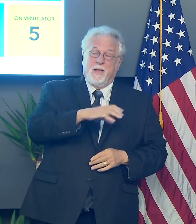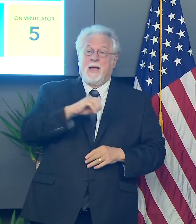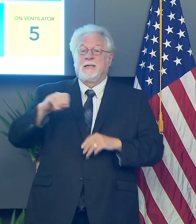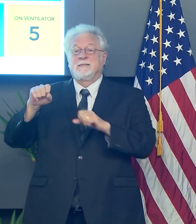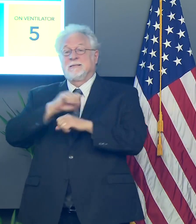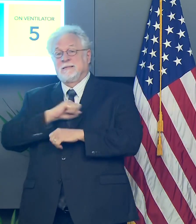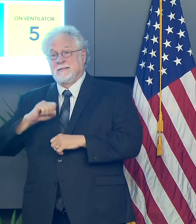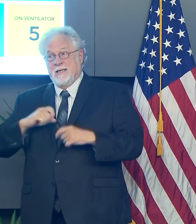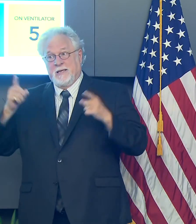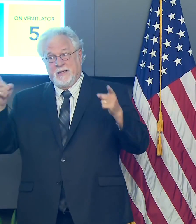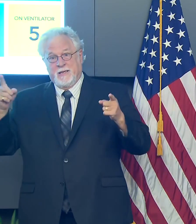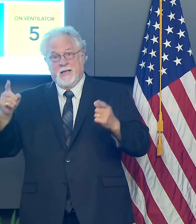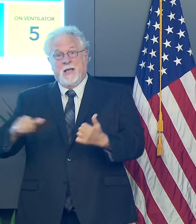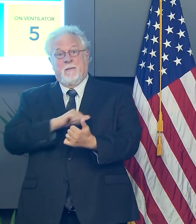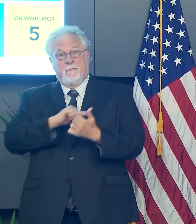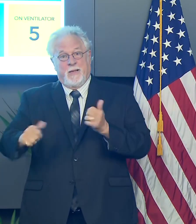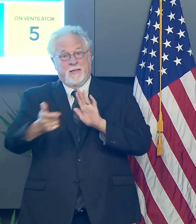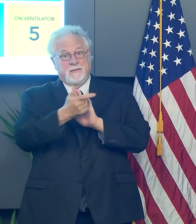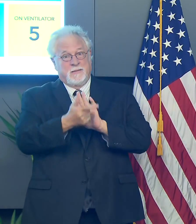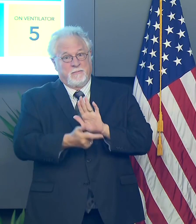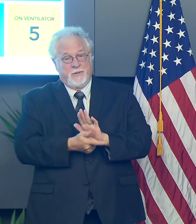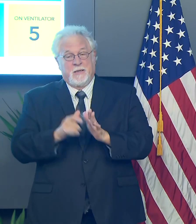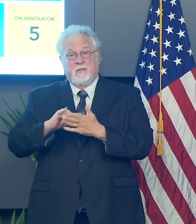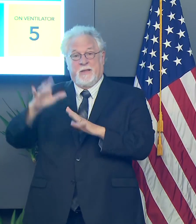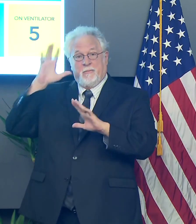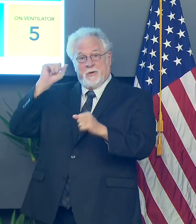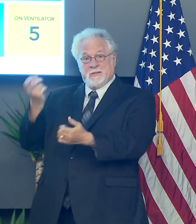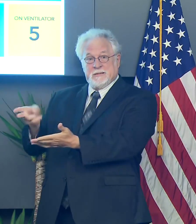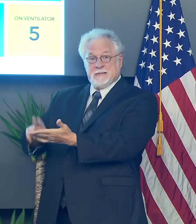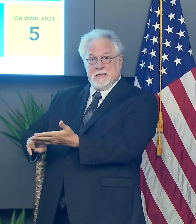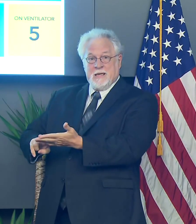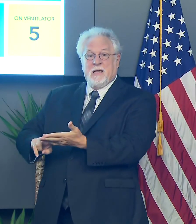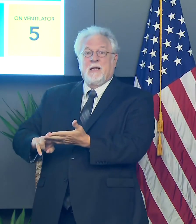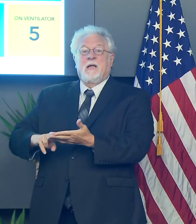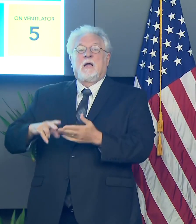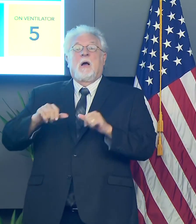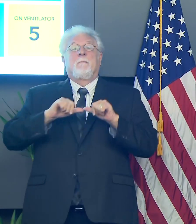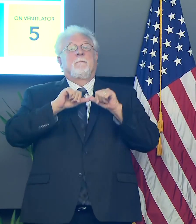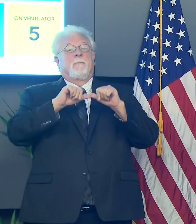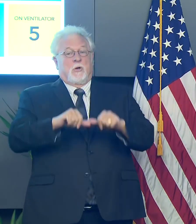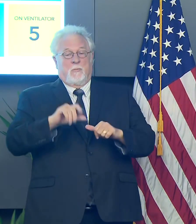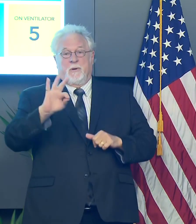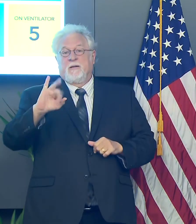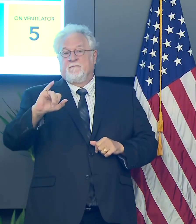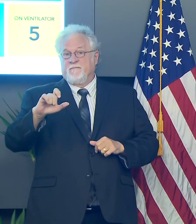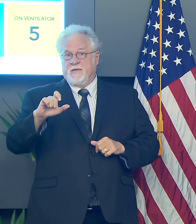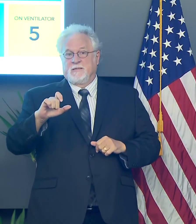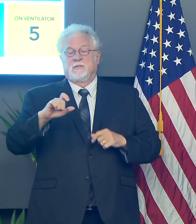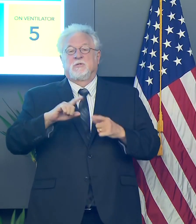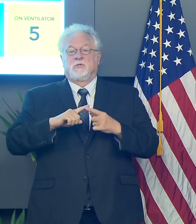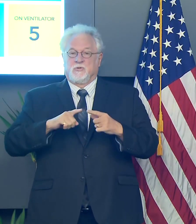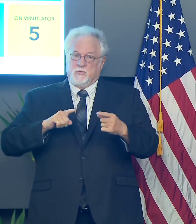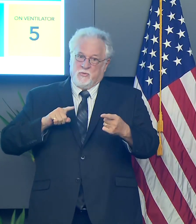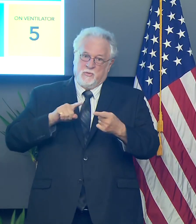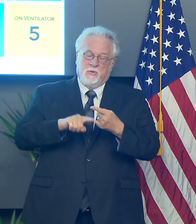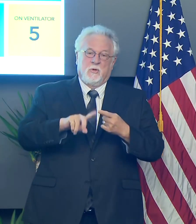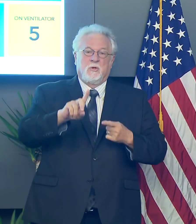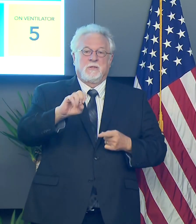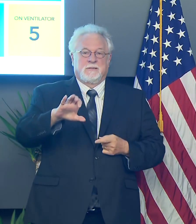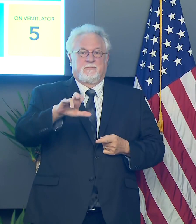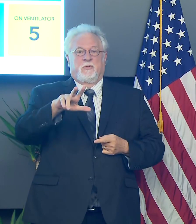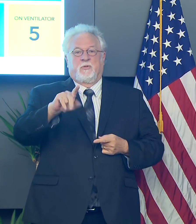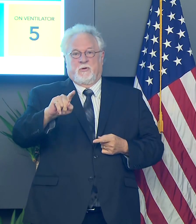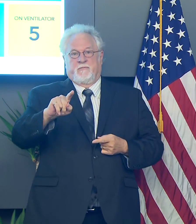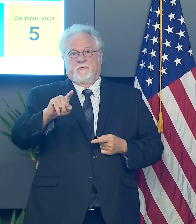Senate, and to pass a bill that the president will sign and that will be a permanent fix that will take us through the end of the year as it